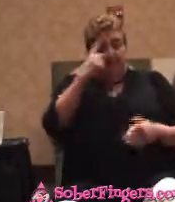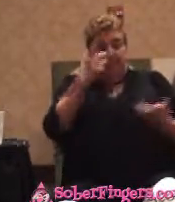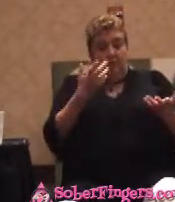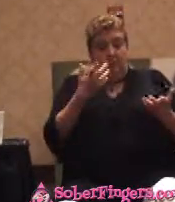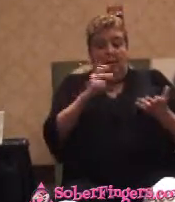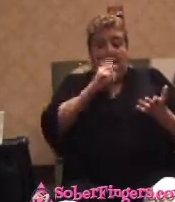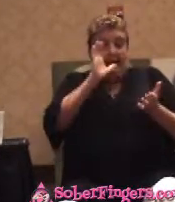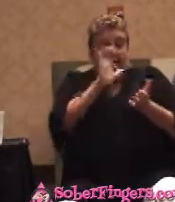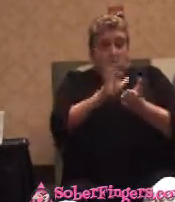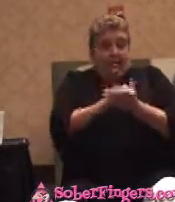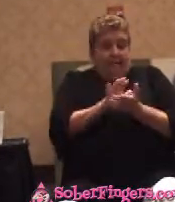didn't believe it.